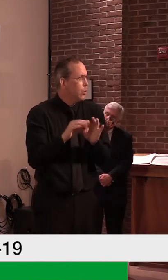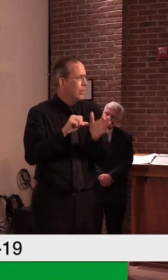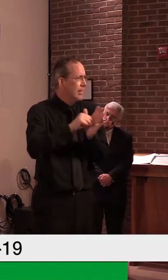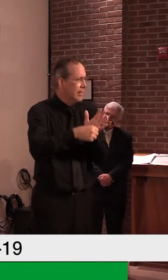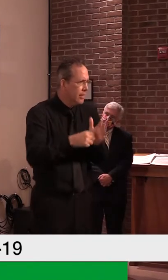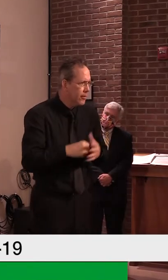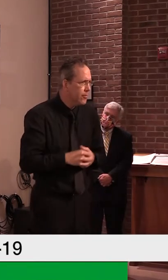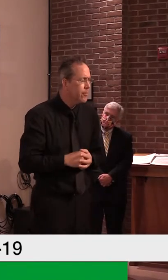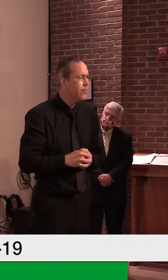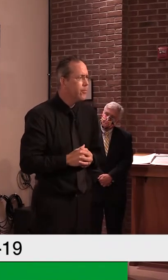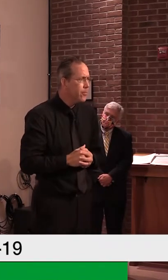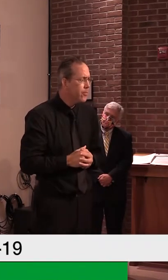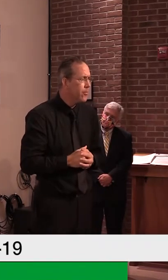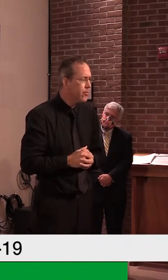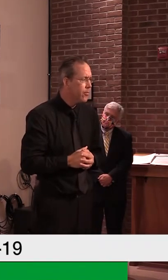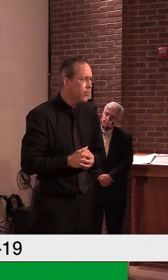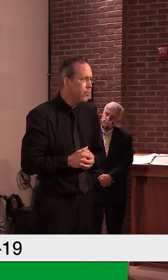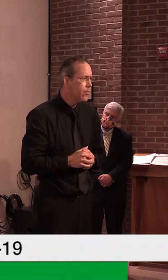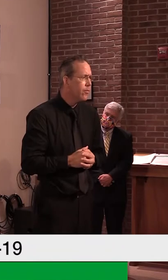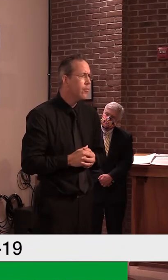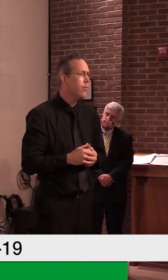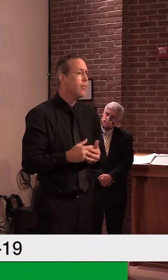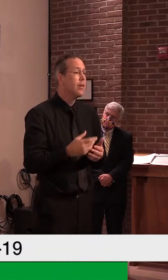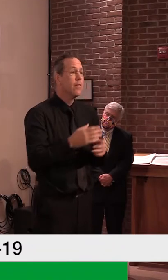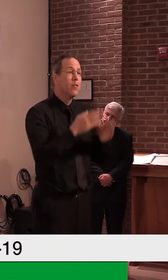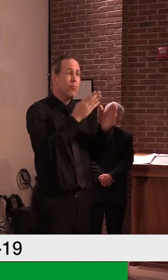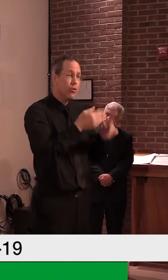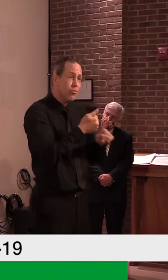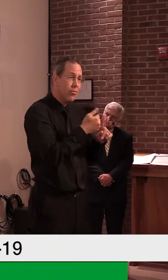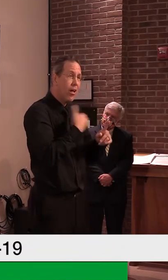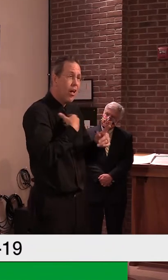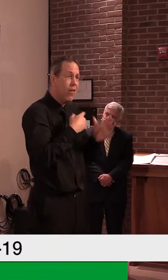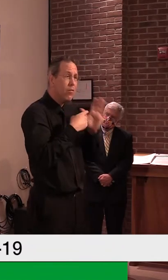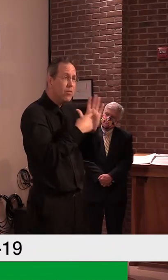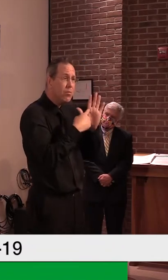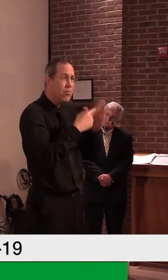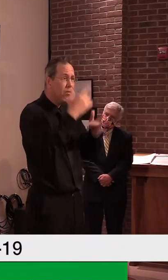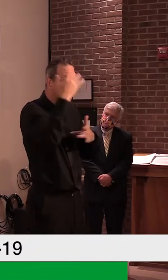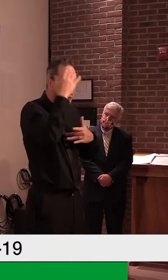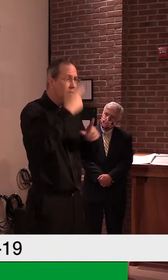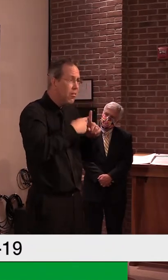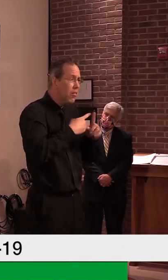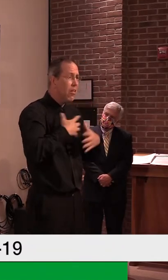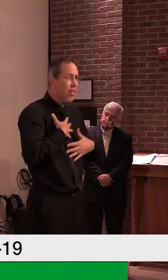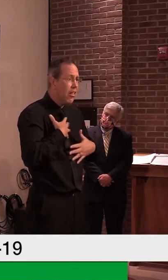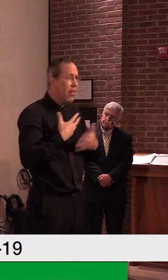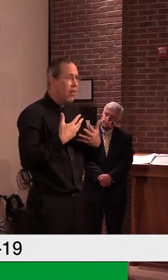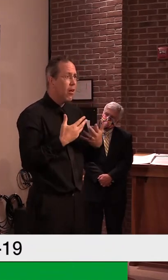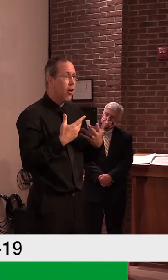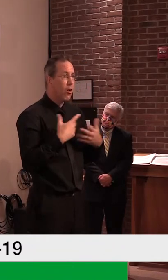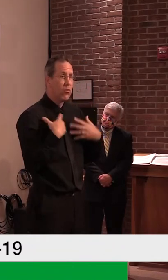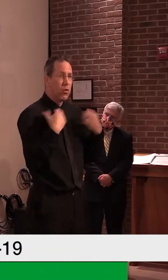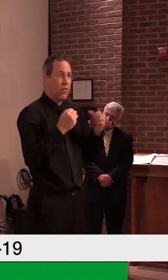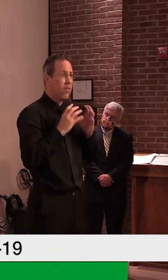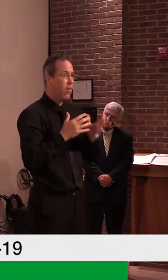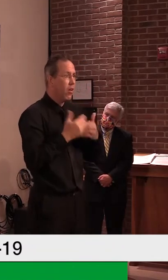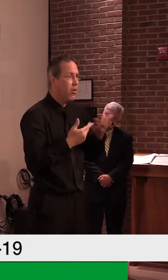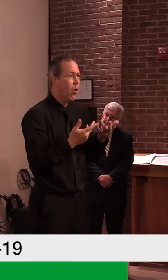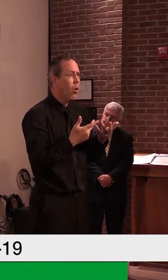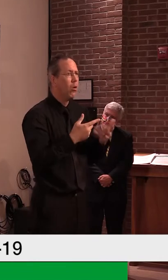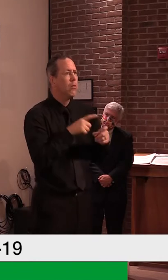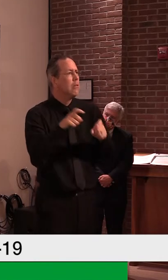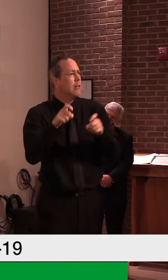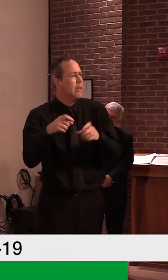most people who are presenting with symptoms want to be on the fast track to getting the test and getting a result so